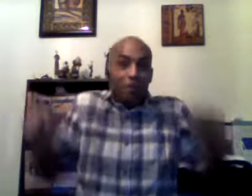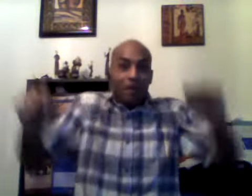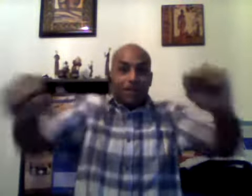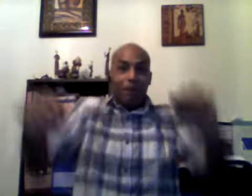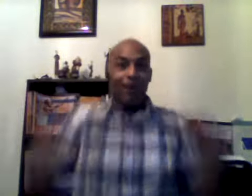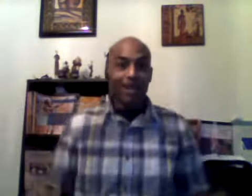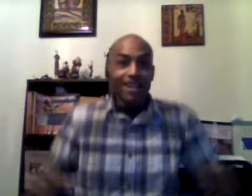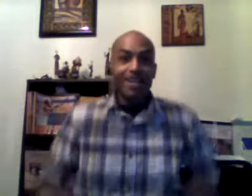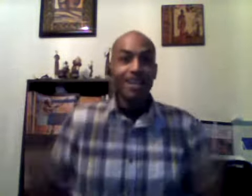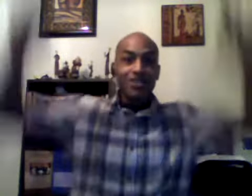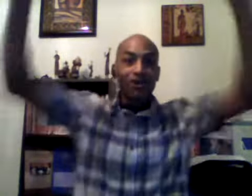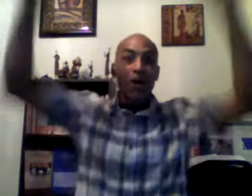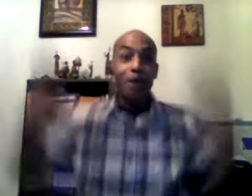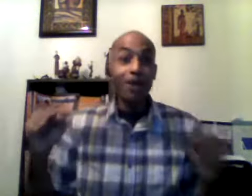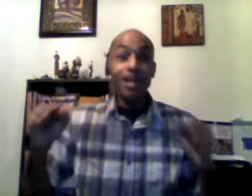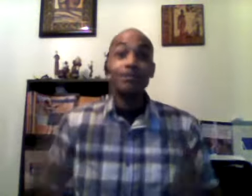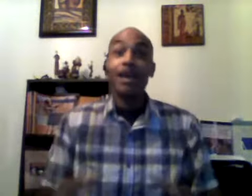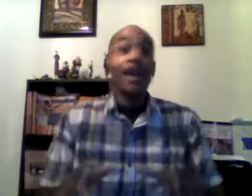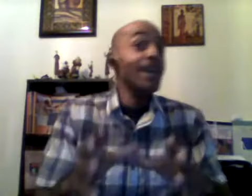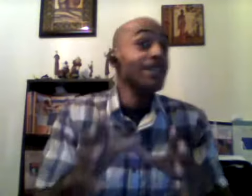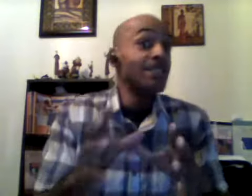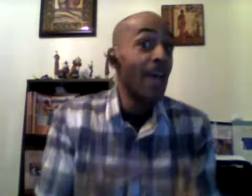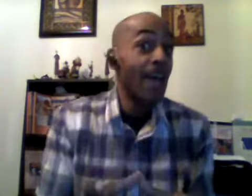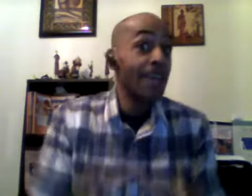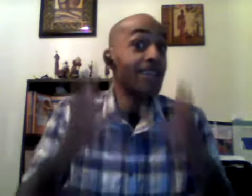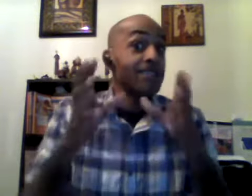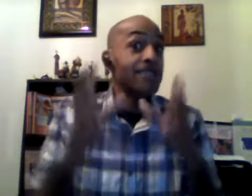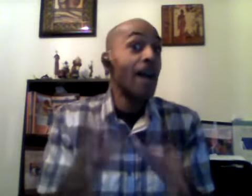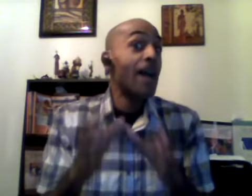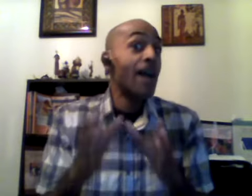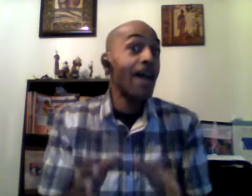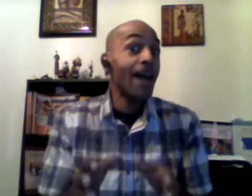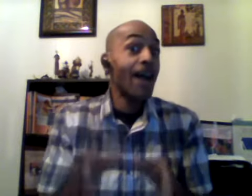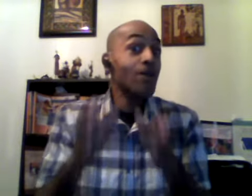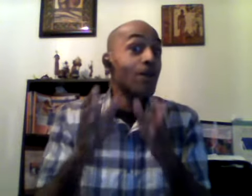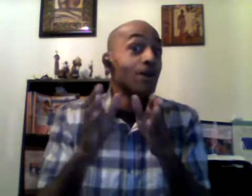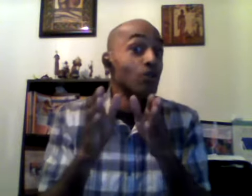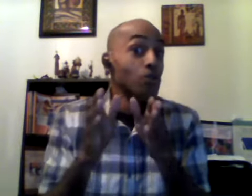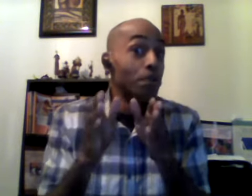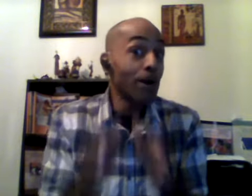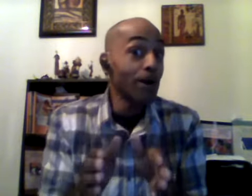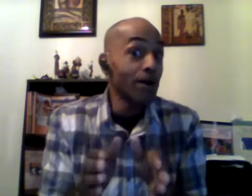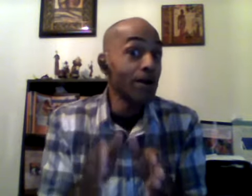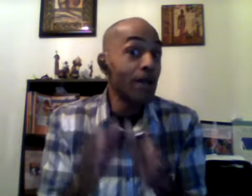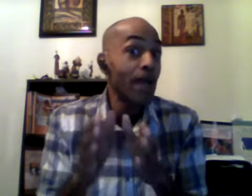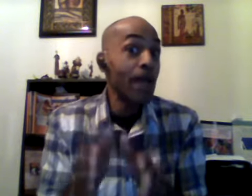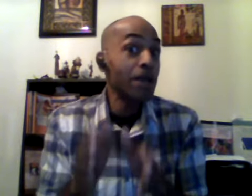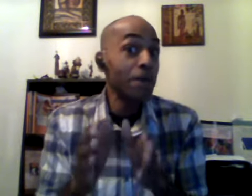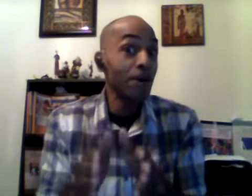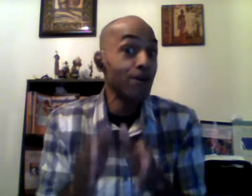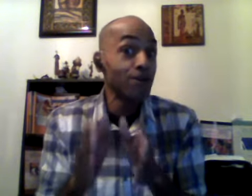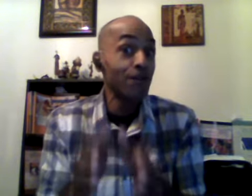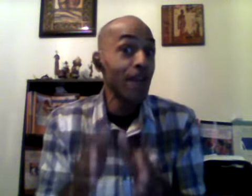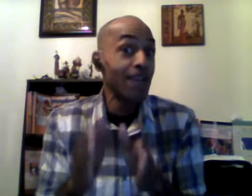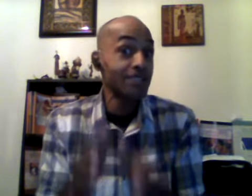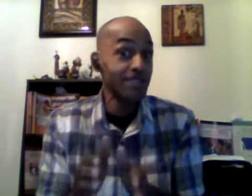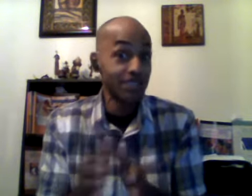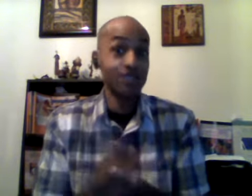the bench press get you on pull-up and that is not how you burn adipose fat tissue